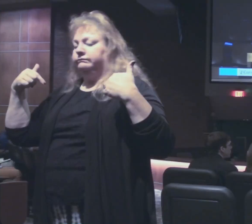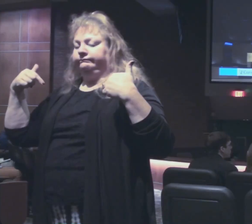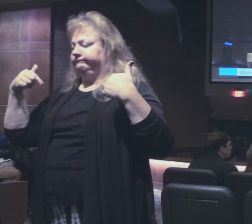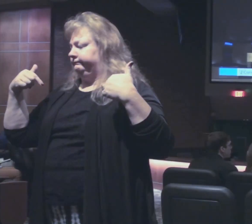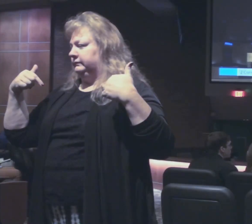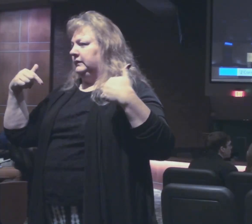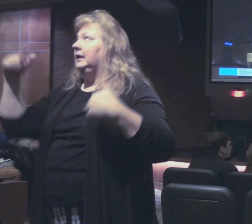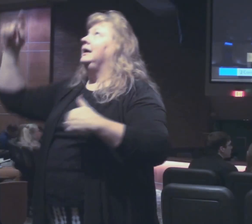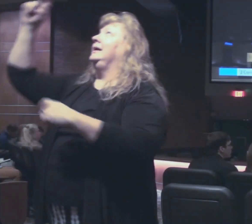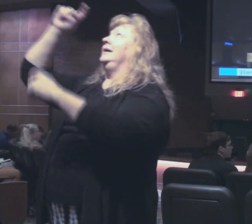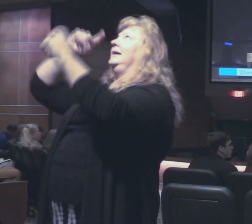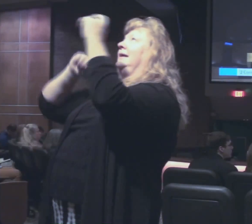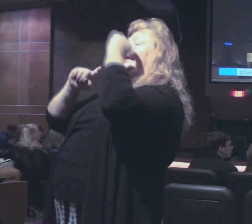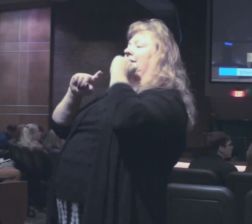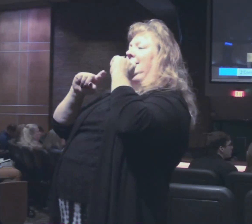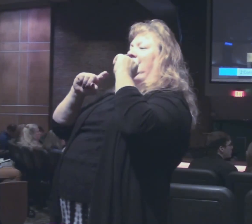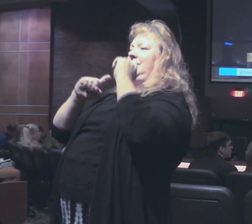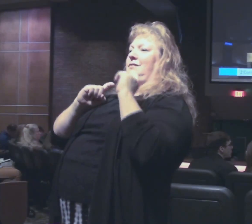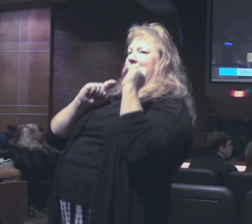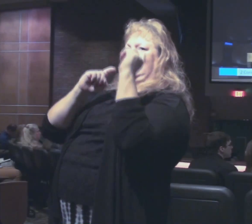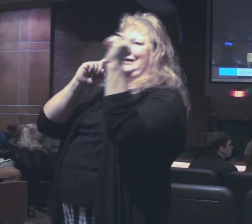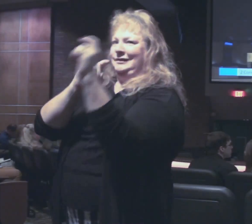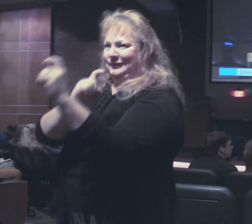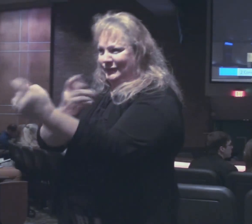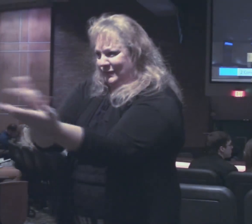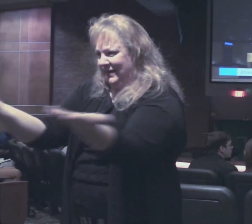he enriches us for all liberality